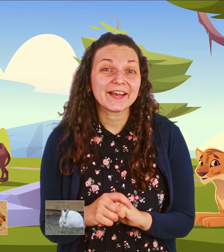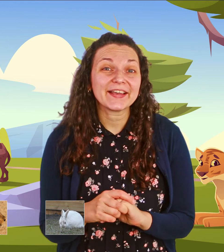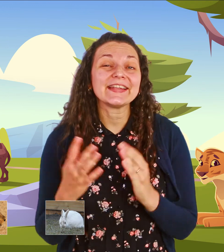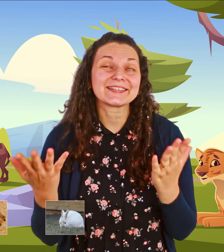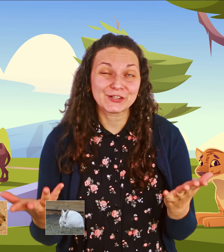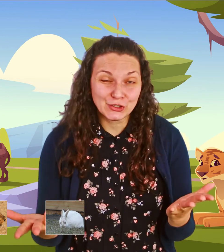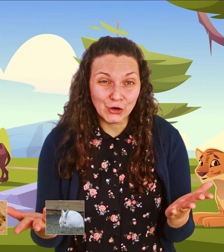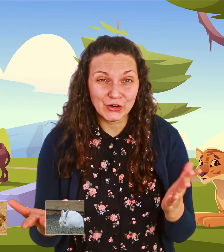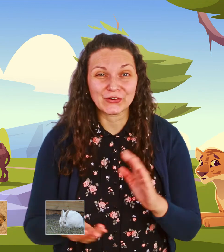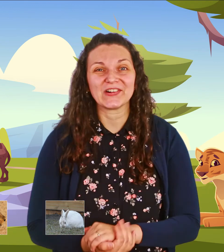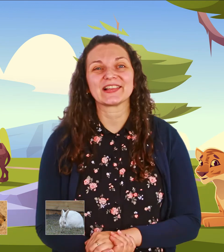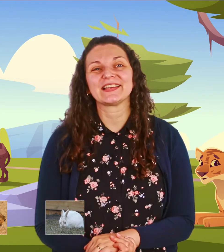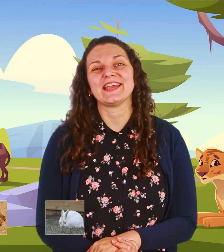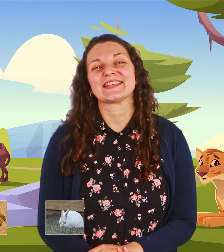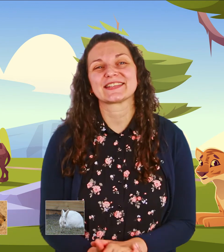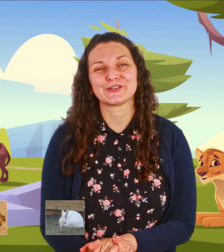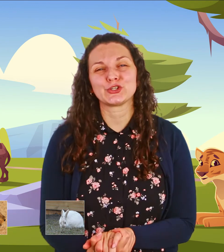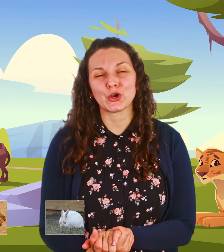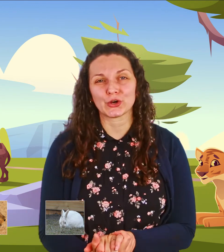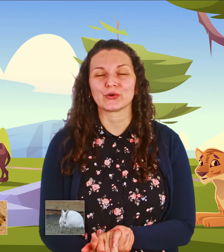It's the turtle. Yes, the turtle.